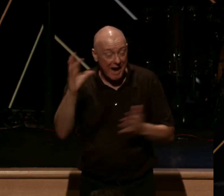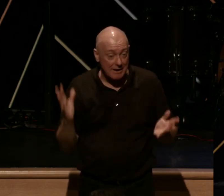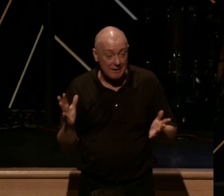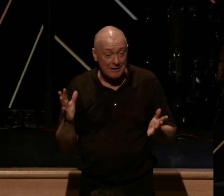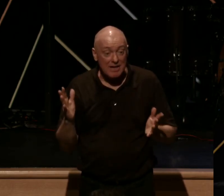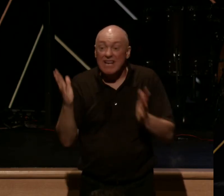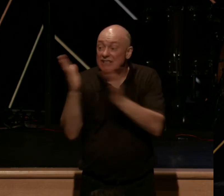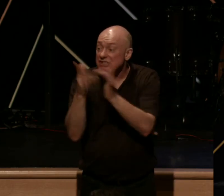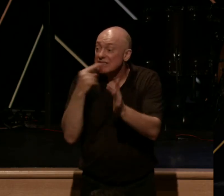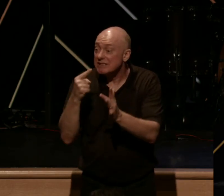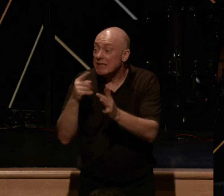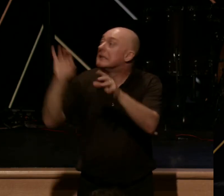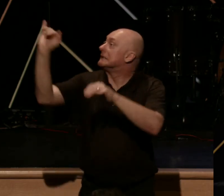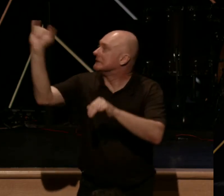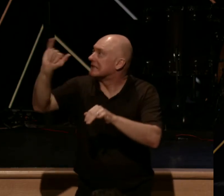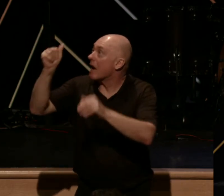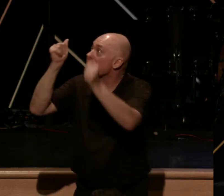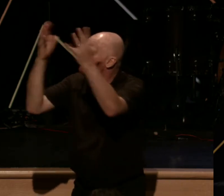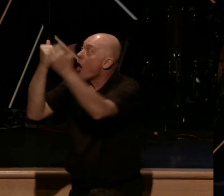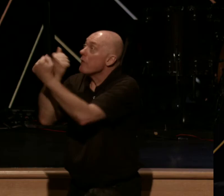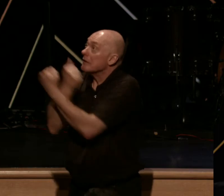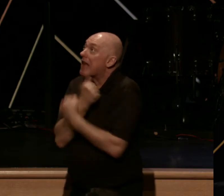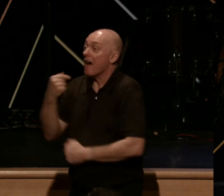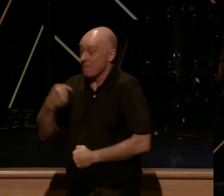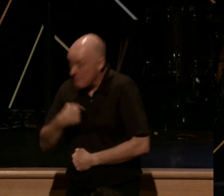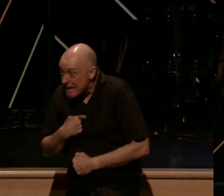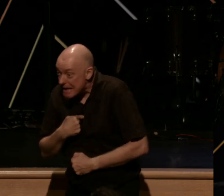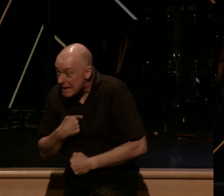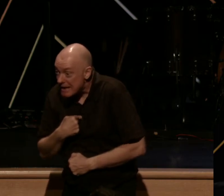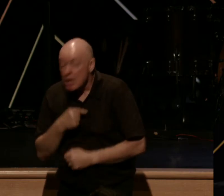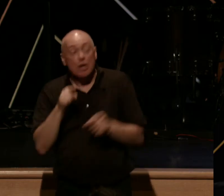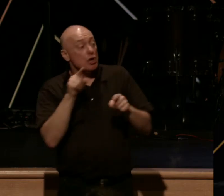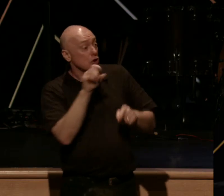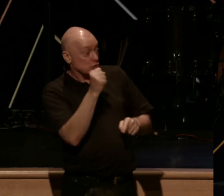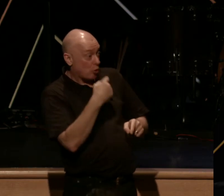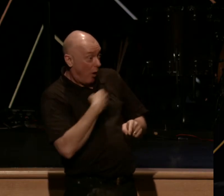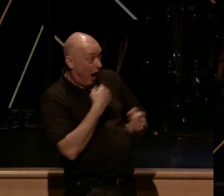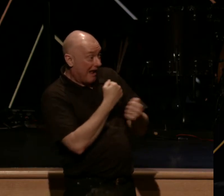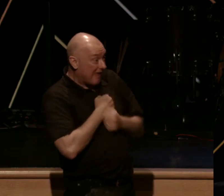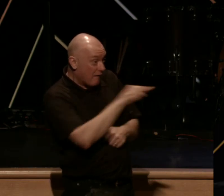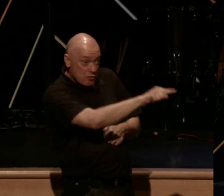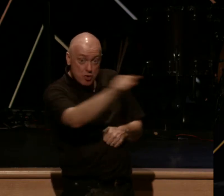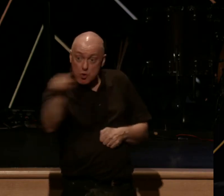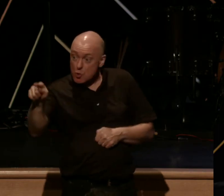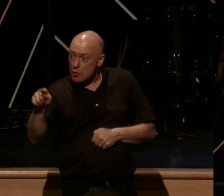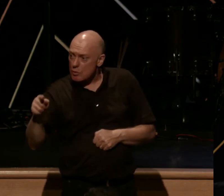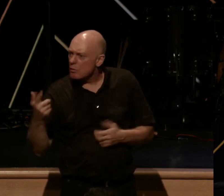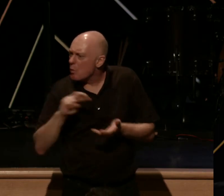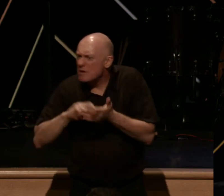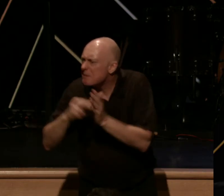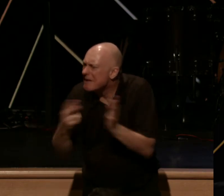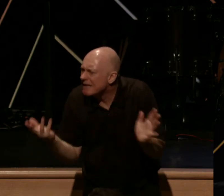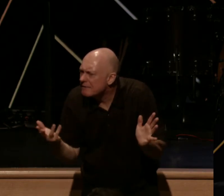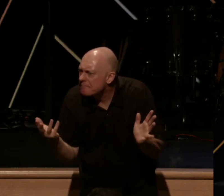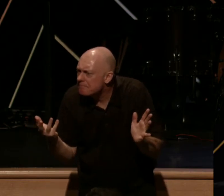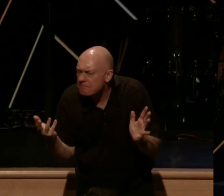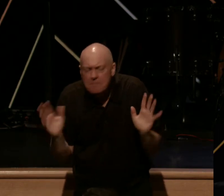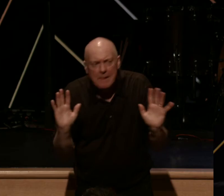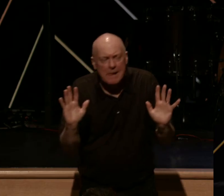says, as the Father has loved me so have I loved you. Well here's what we must do. We